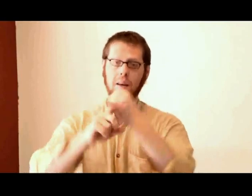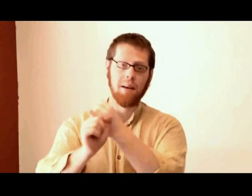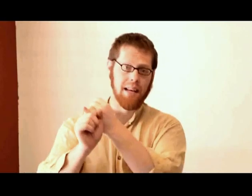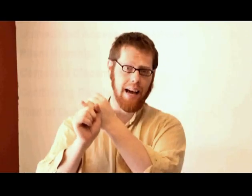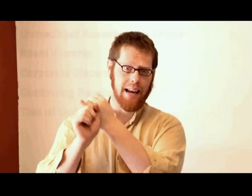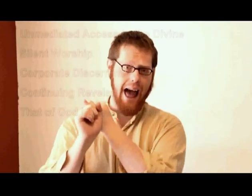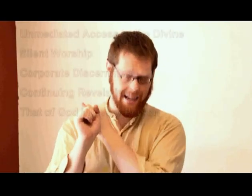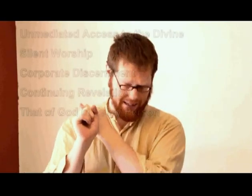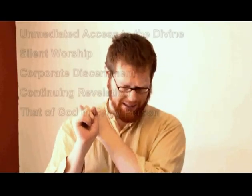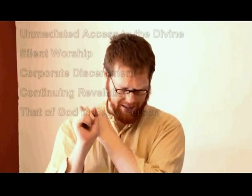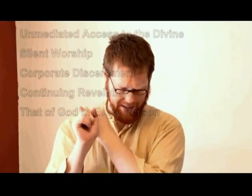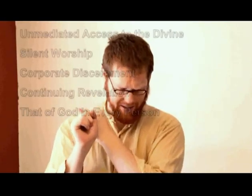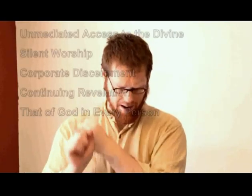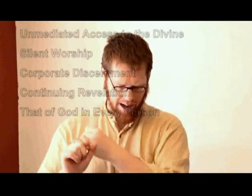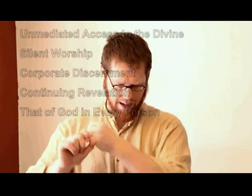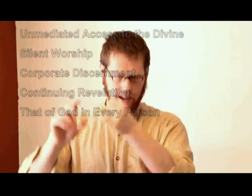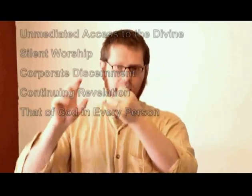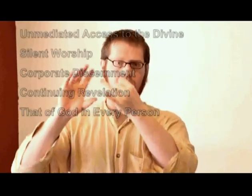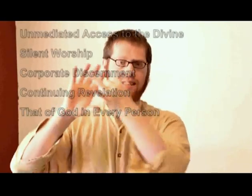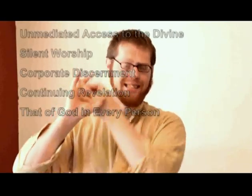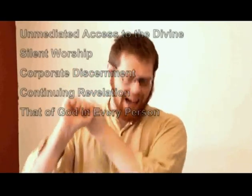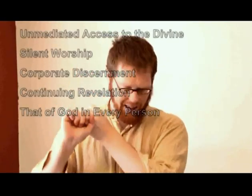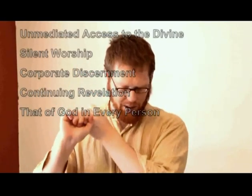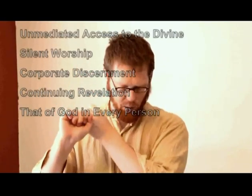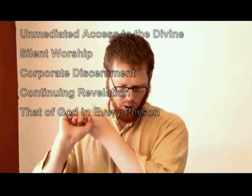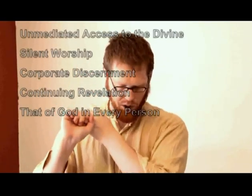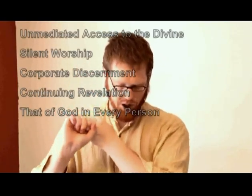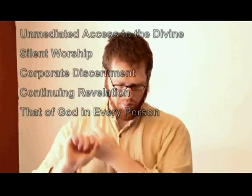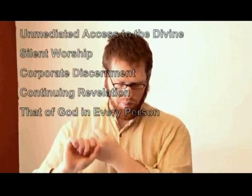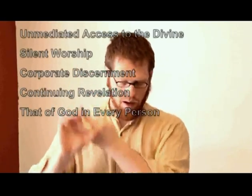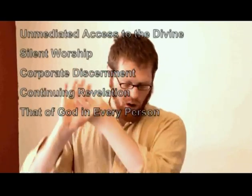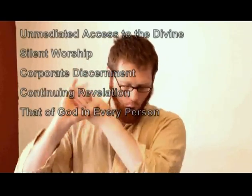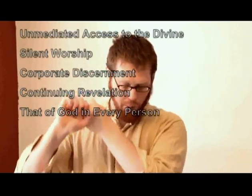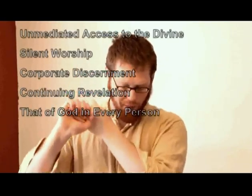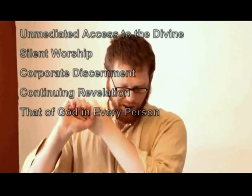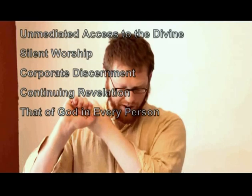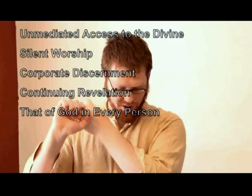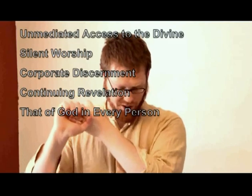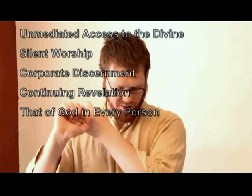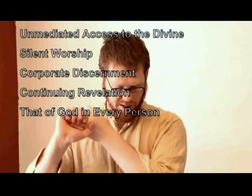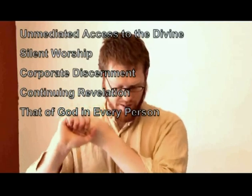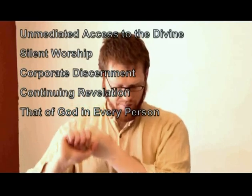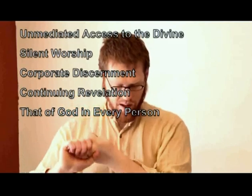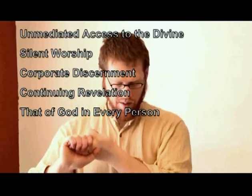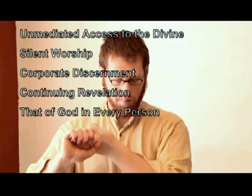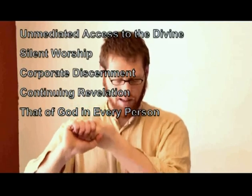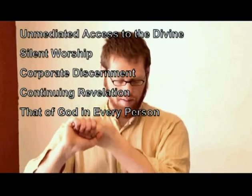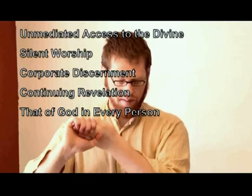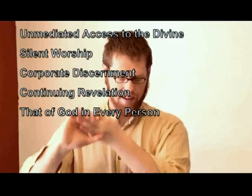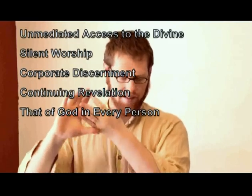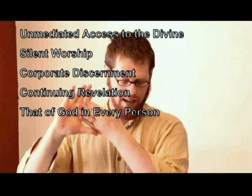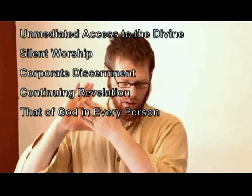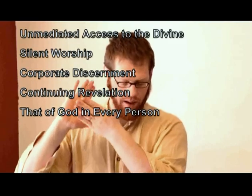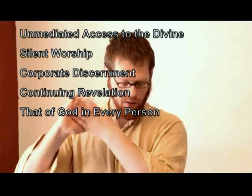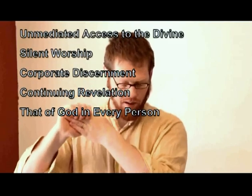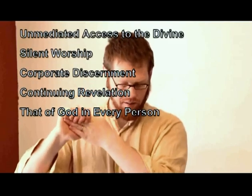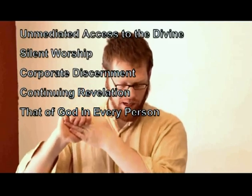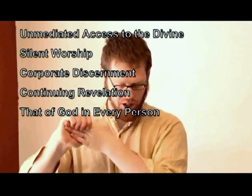unmediated access to the divine, silent worship, corporate discernment, the belief in continuing revelation,